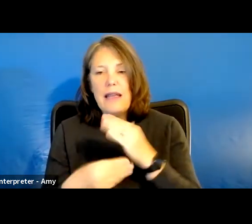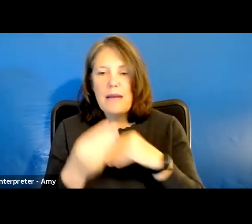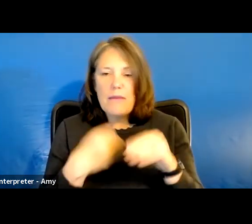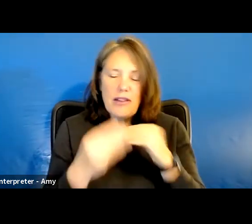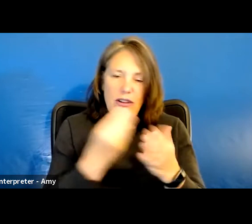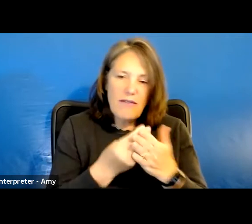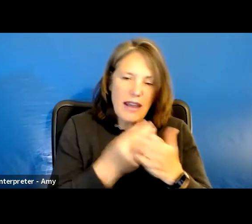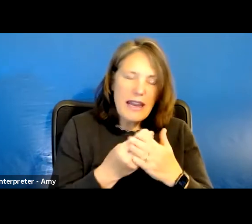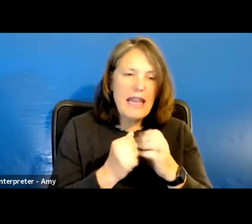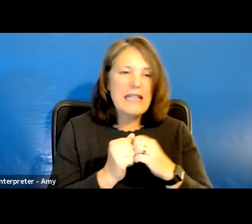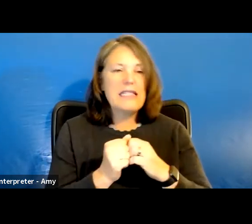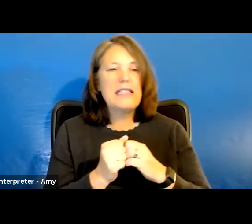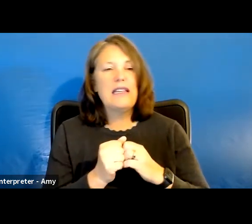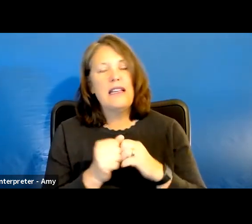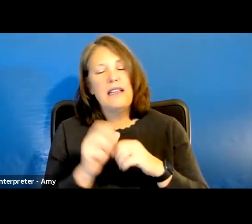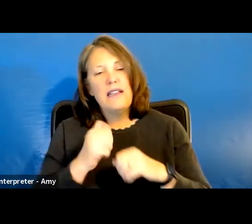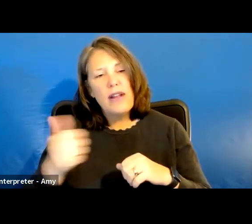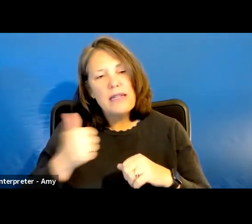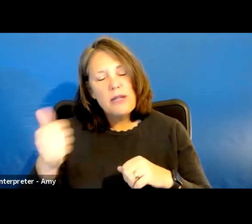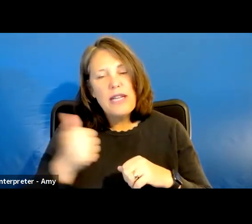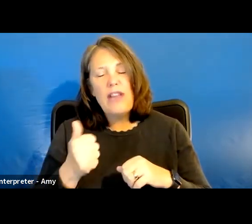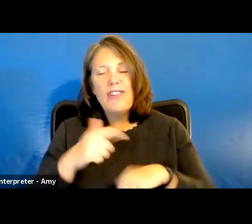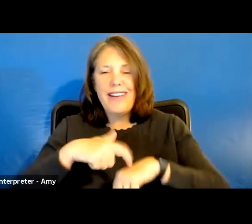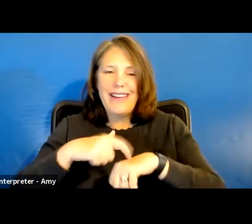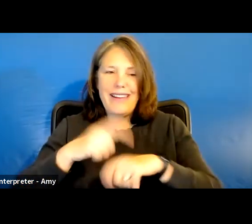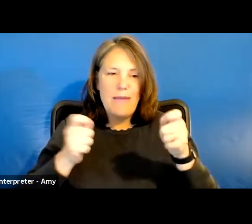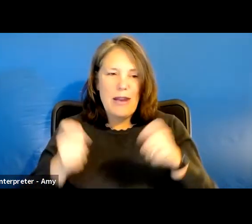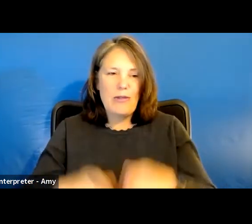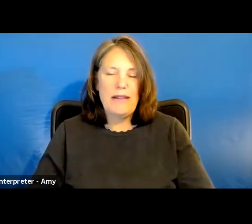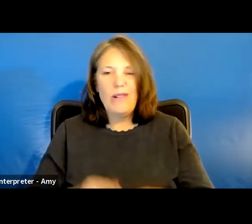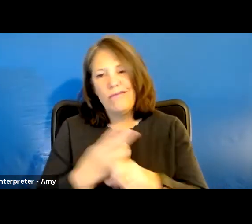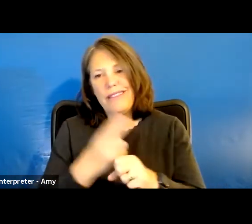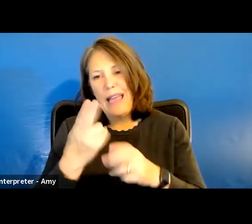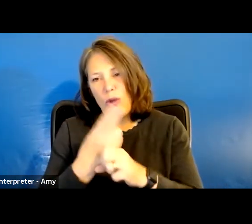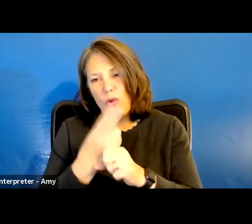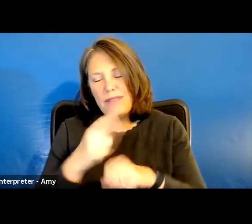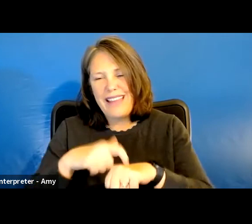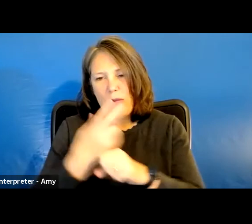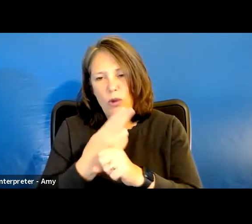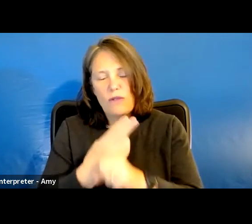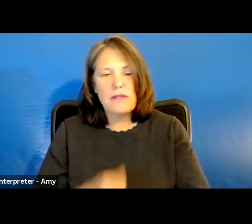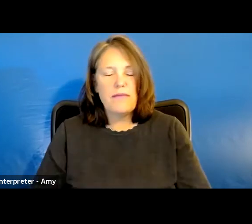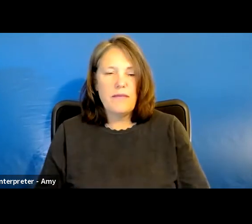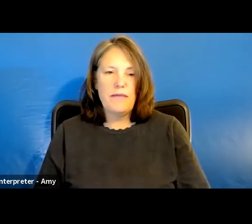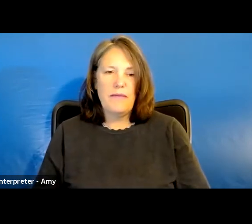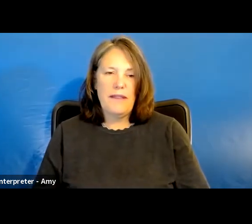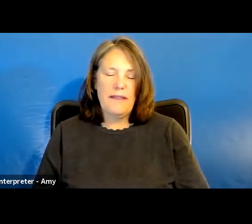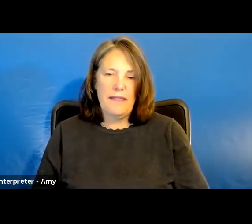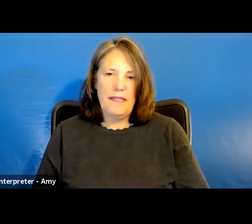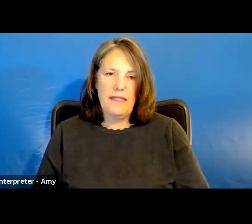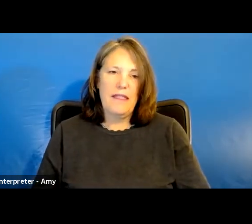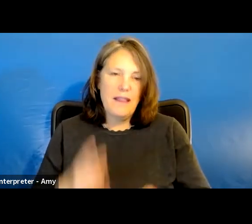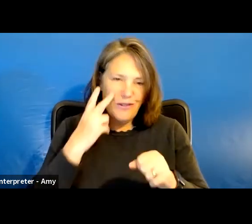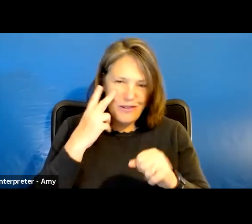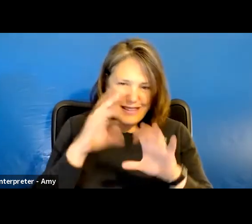and finance, transportation, and time use. And I have some photos here of a group a group from